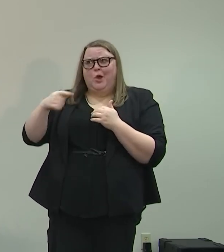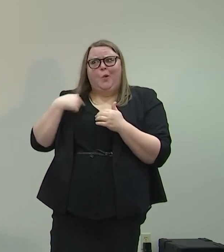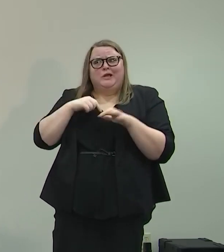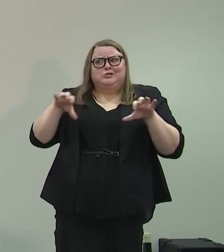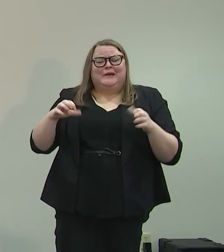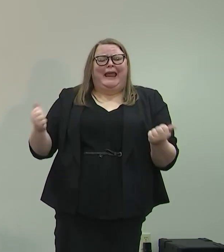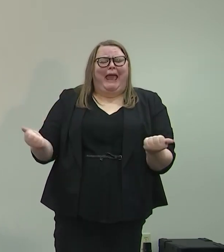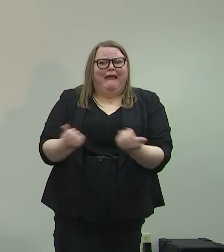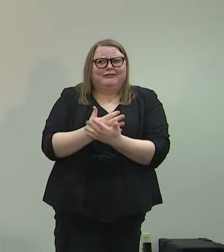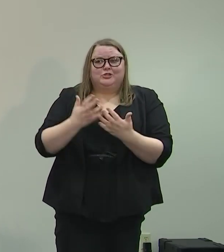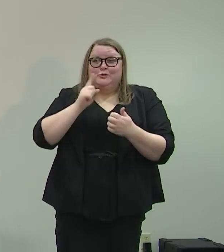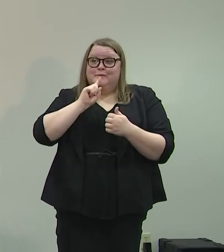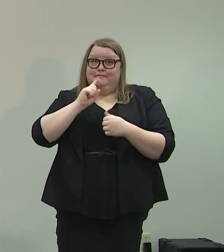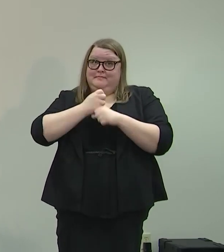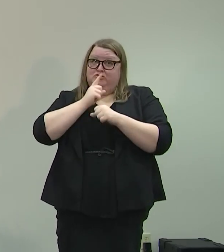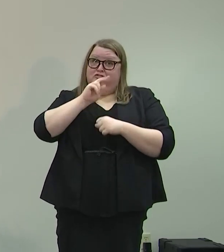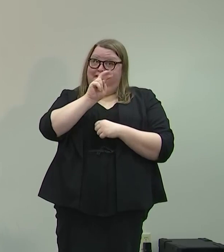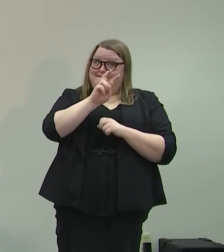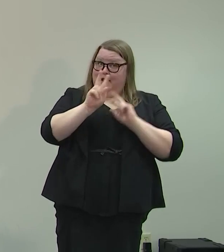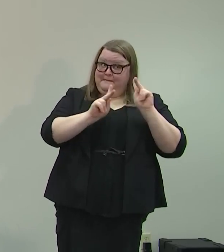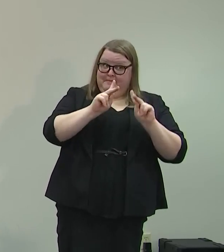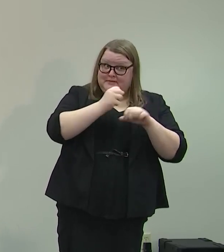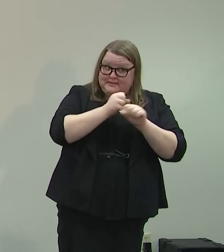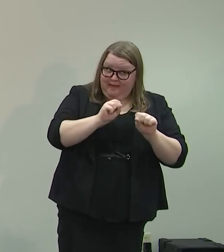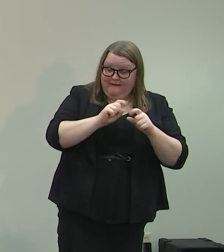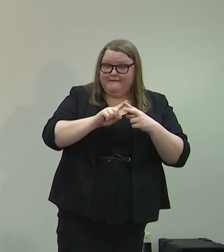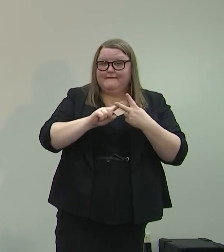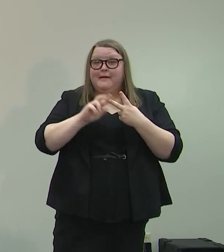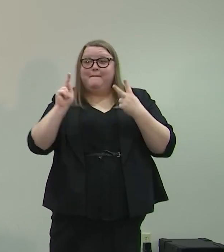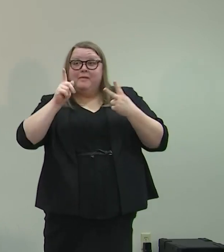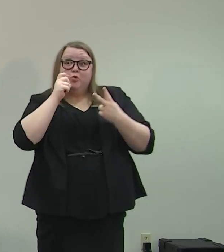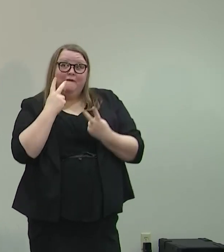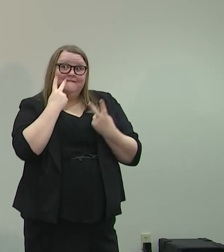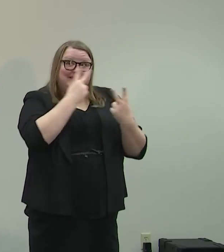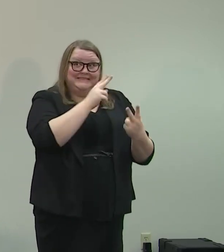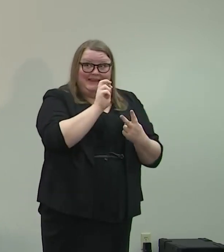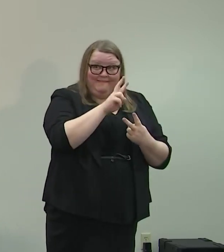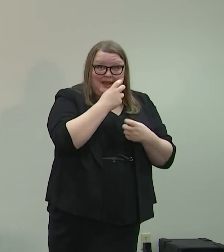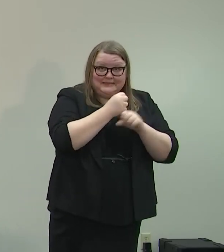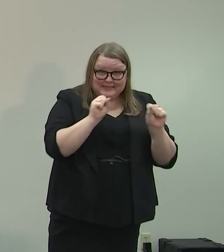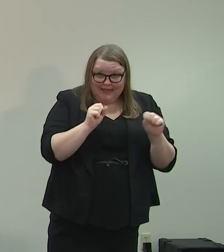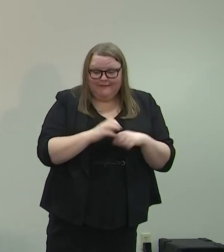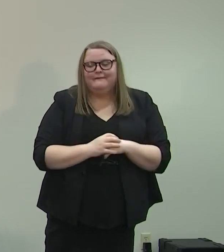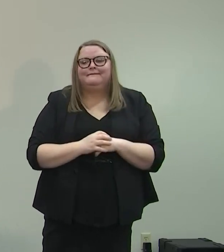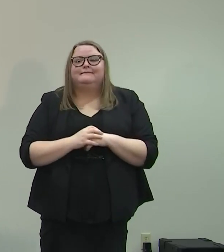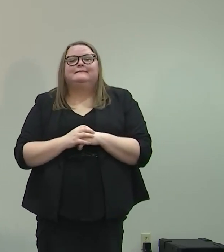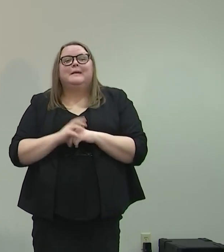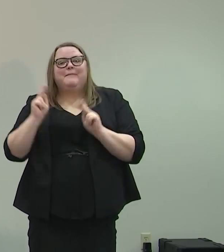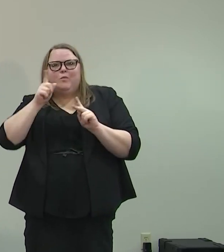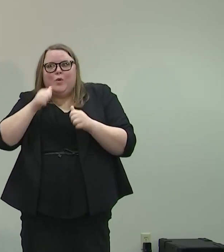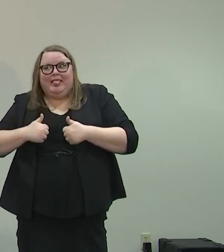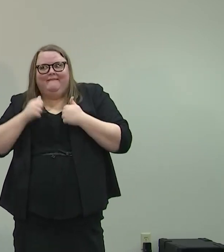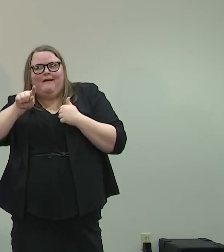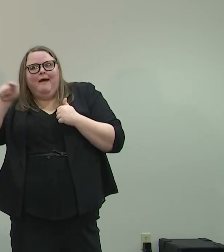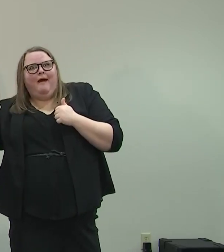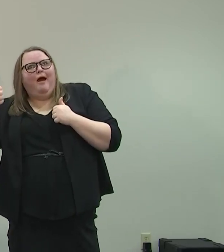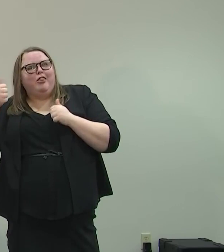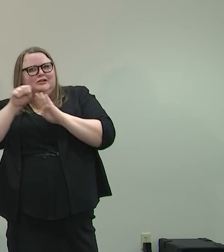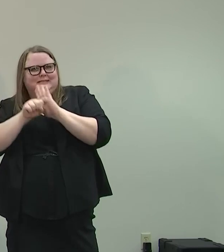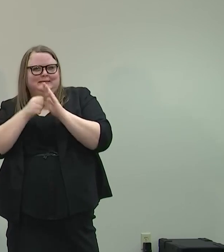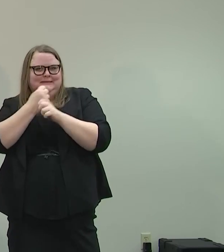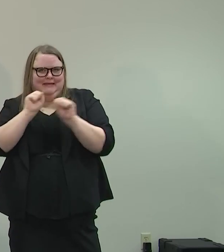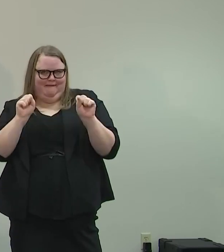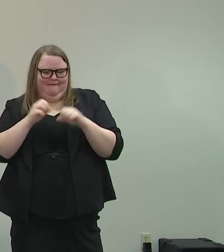our citizens safe, our tourists safe, and their citizens safe. That's why we're taking some of the steps that we have taken.